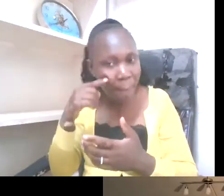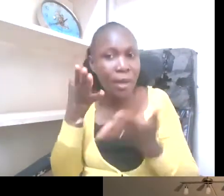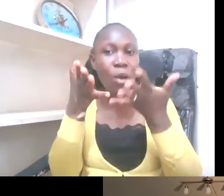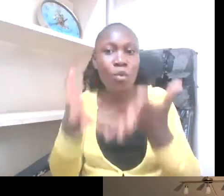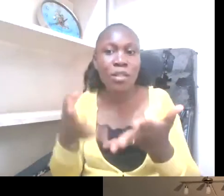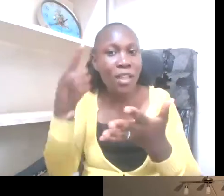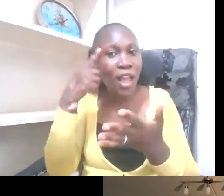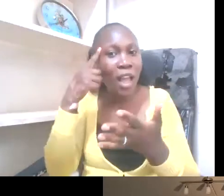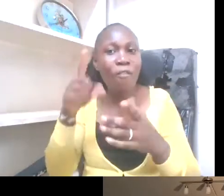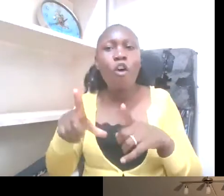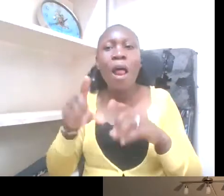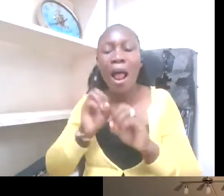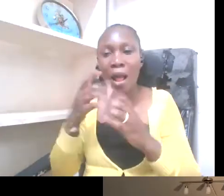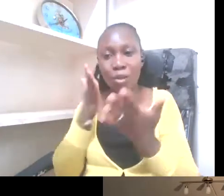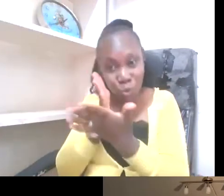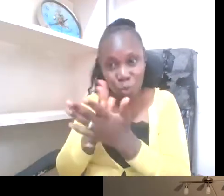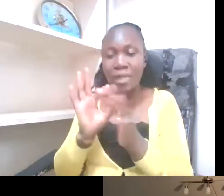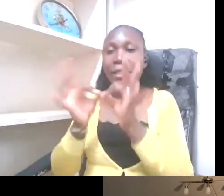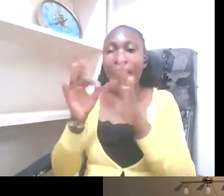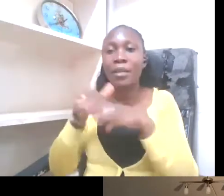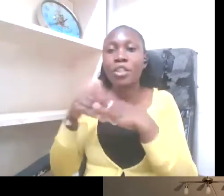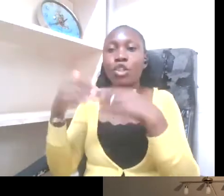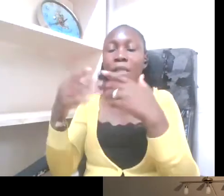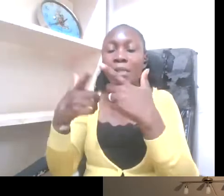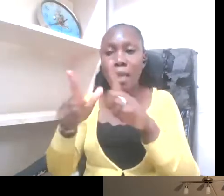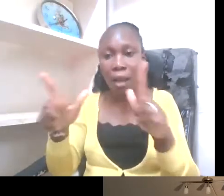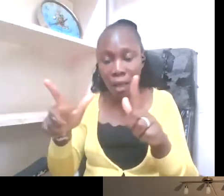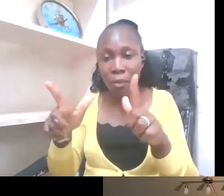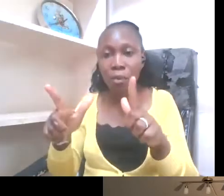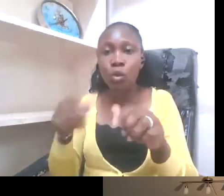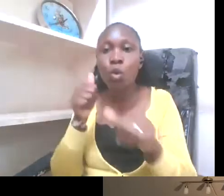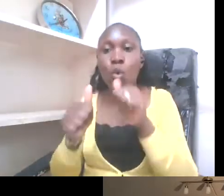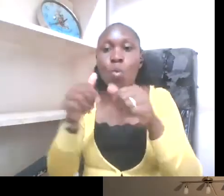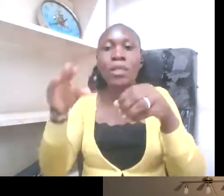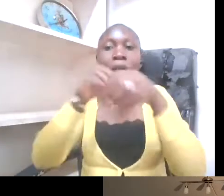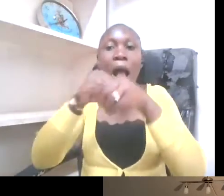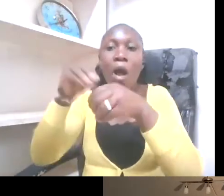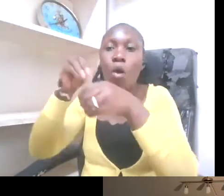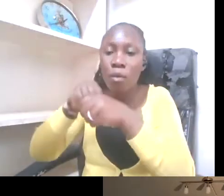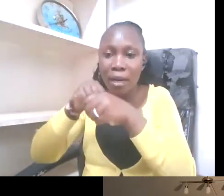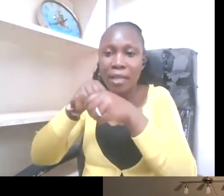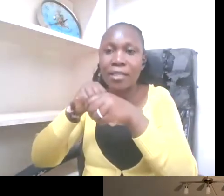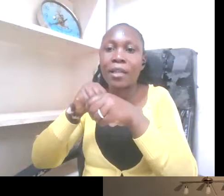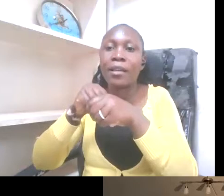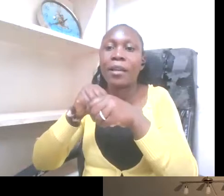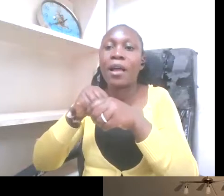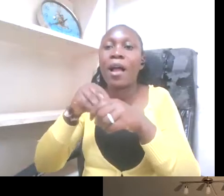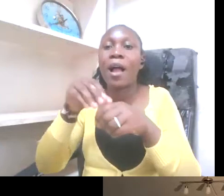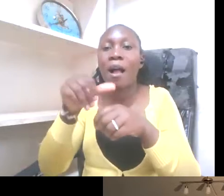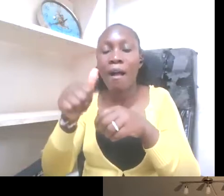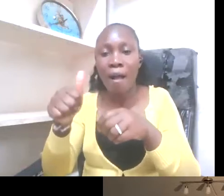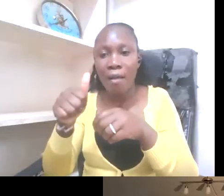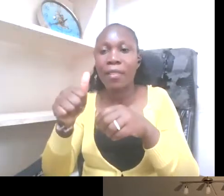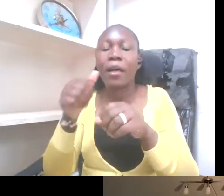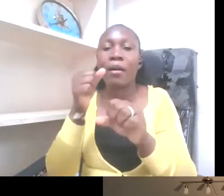in sign language as well as accommodating Arabic and French besides English for the workshops. But how,